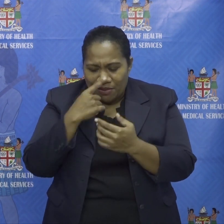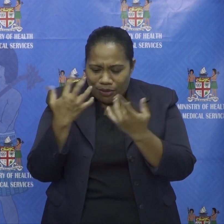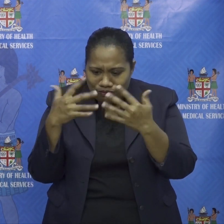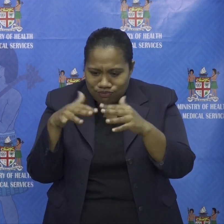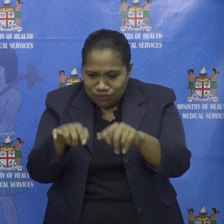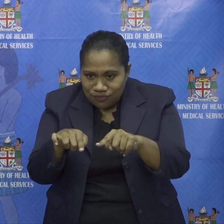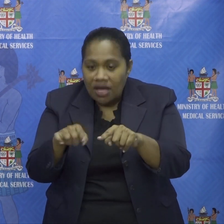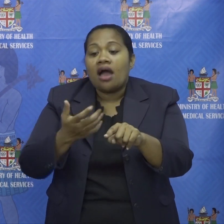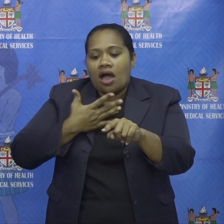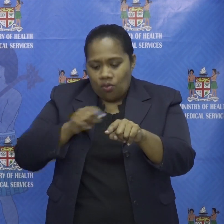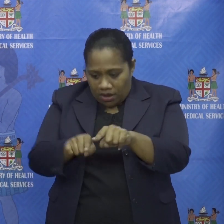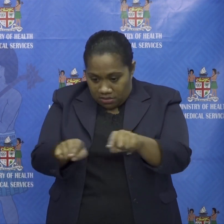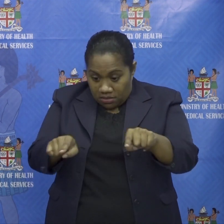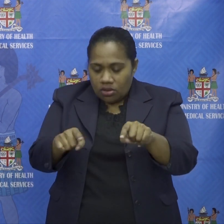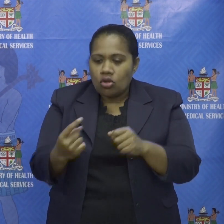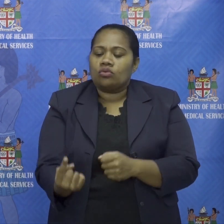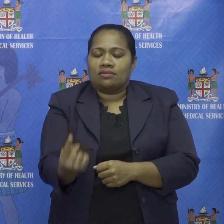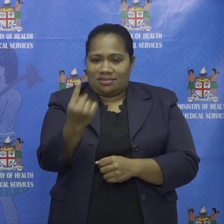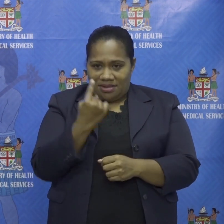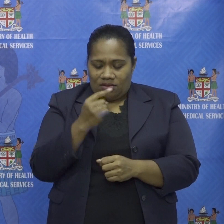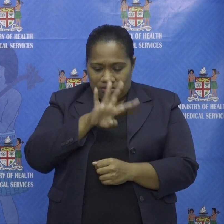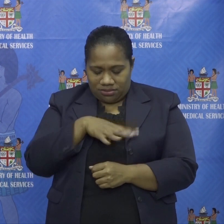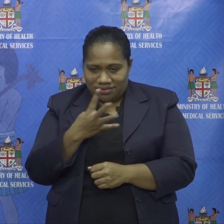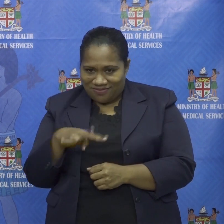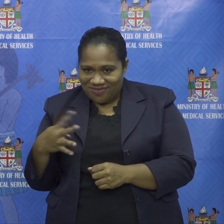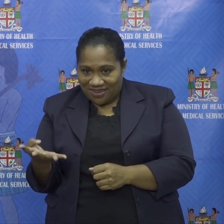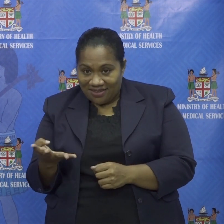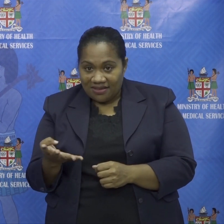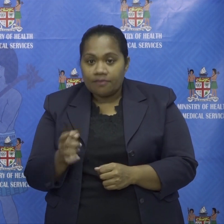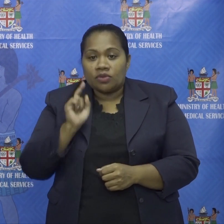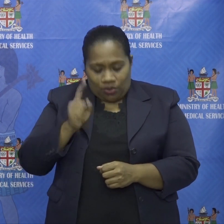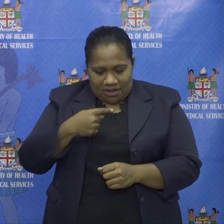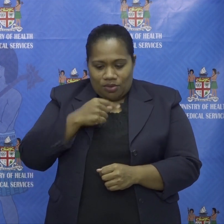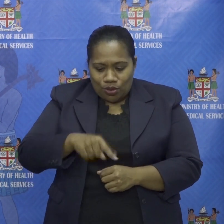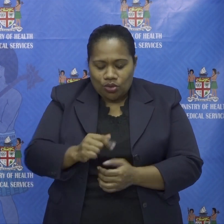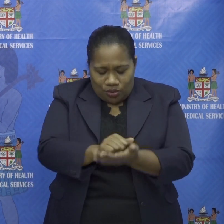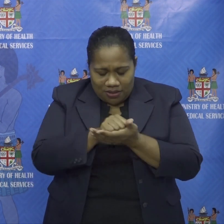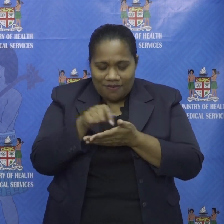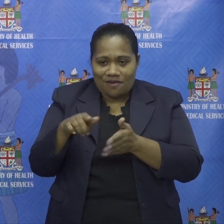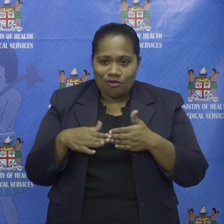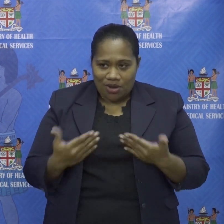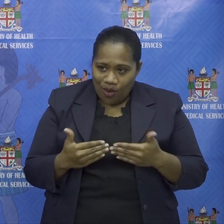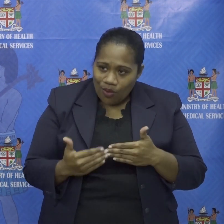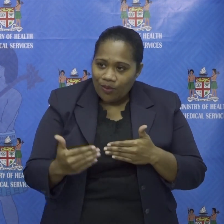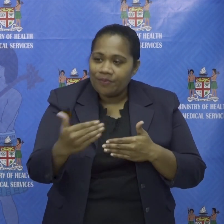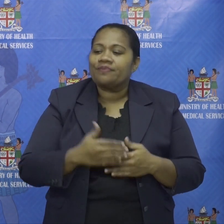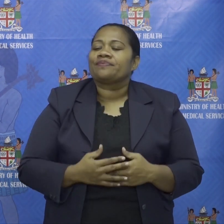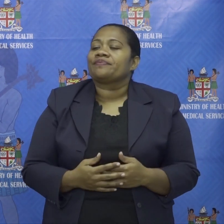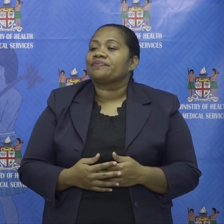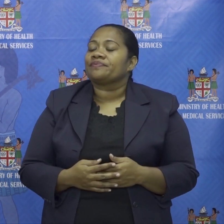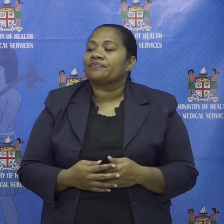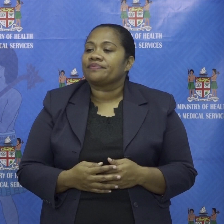want them to come forward for for screening and i i'm going to maintain that from now on one last question